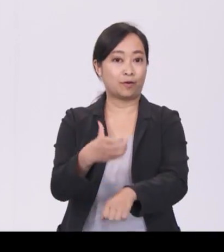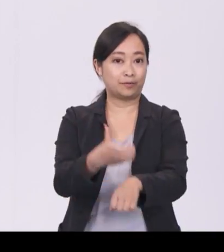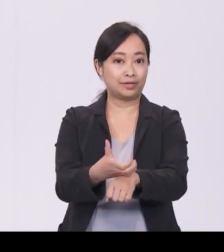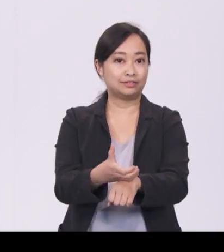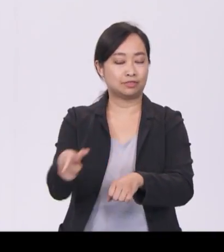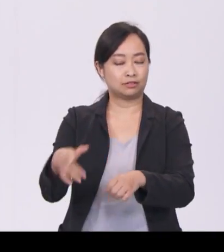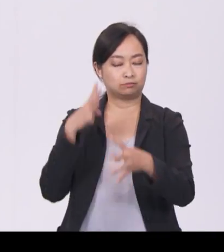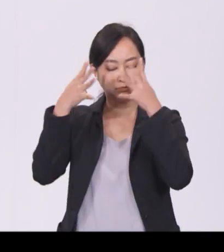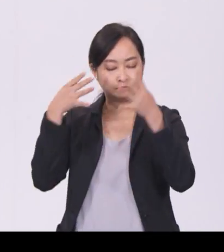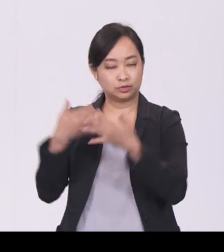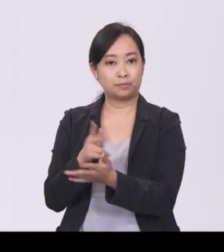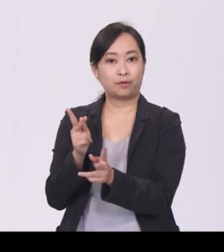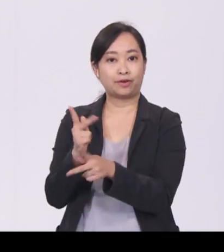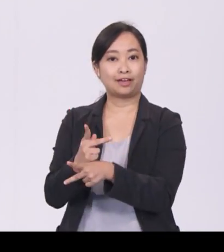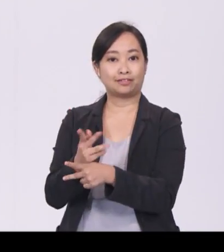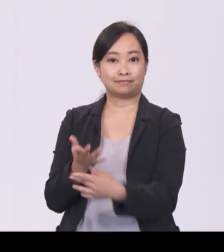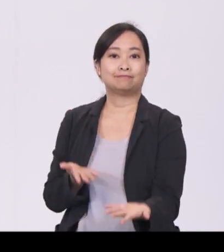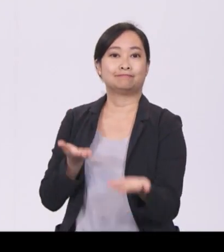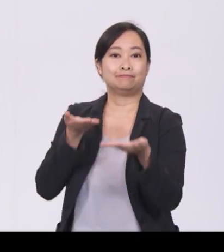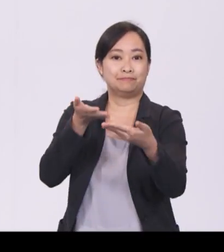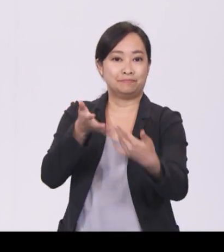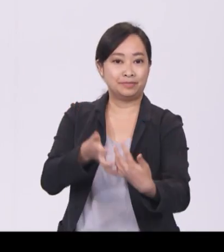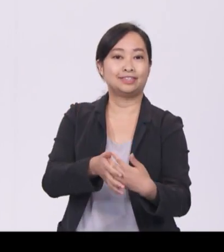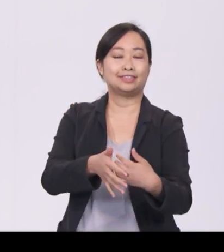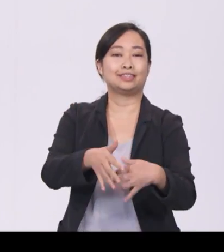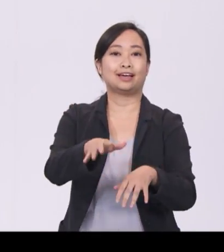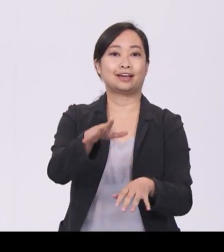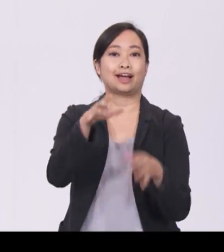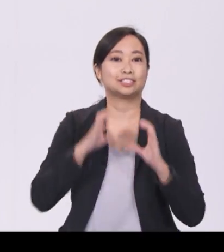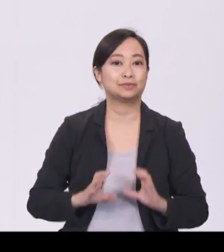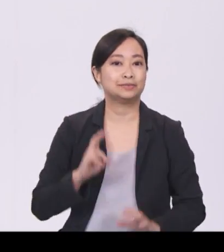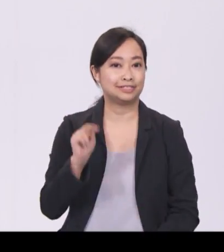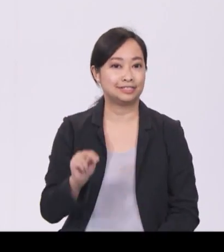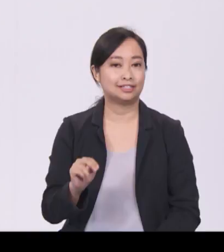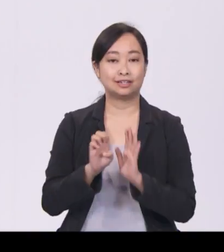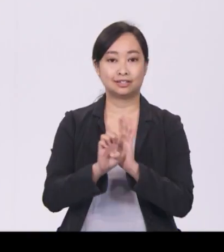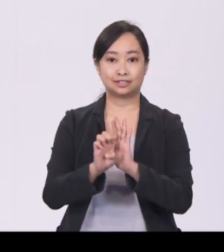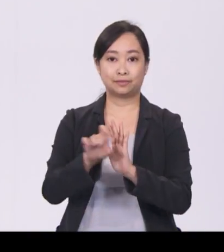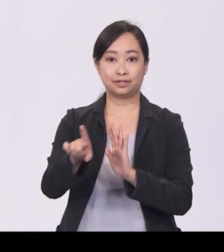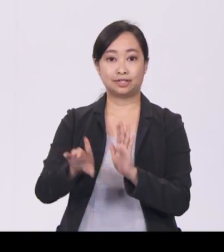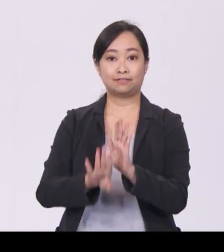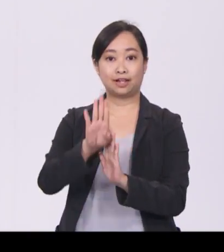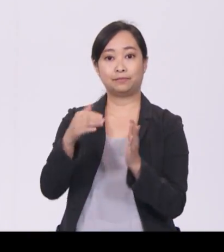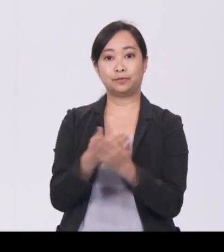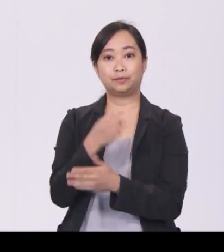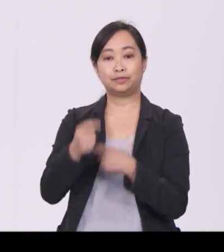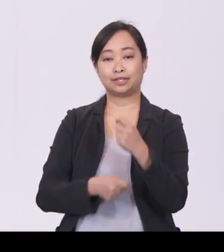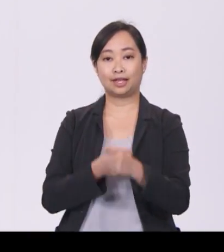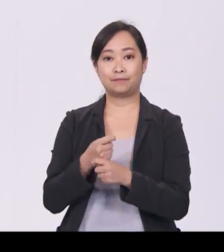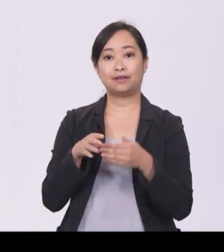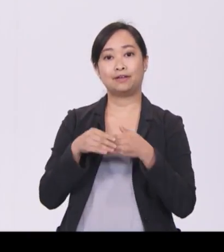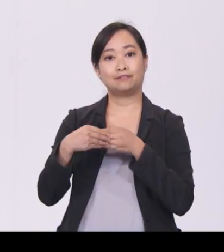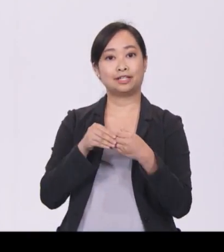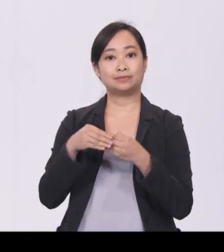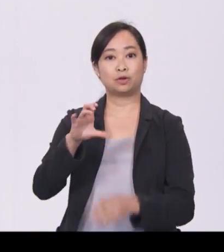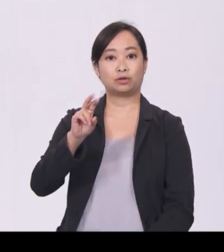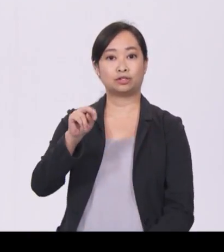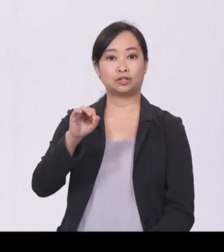new products to make customer needs. For example, it has developed a new type of flexible concrete that can cushion the landing